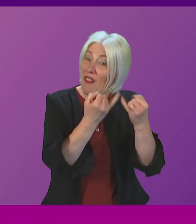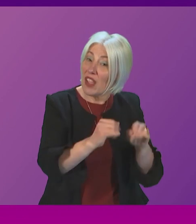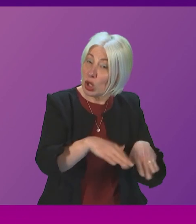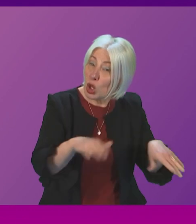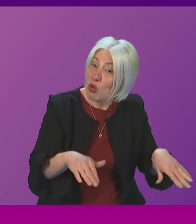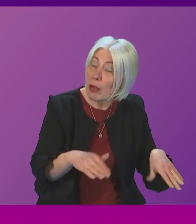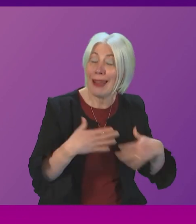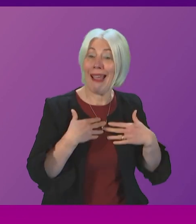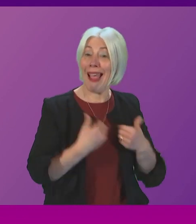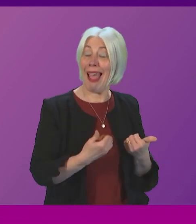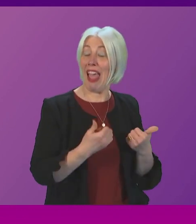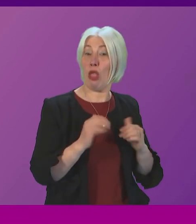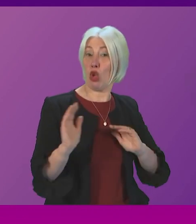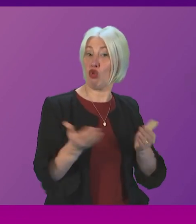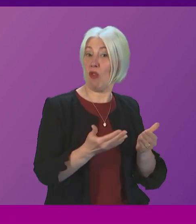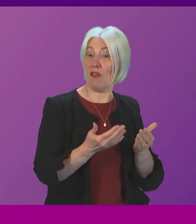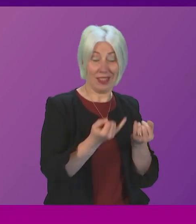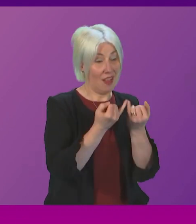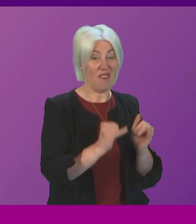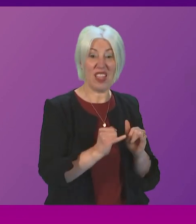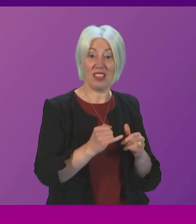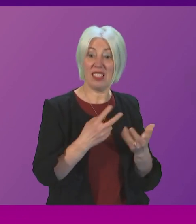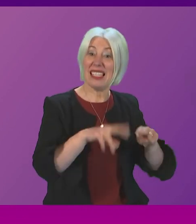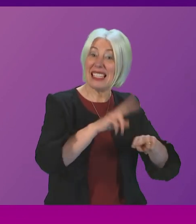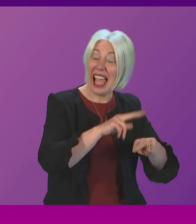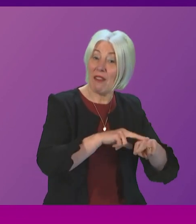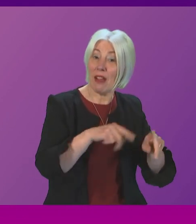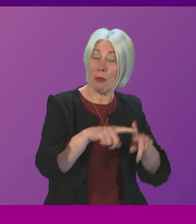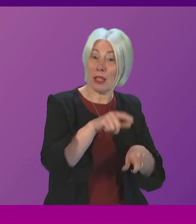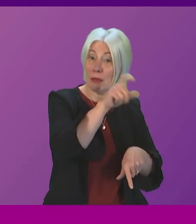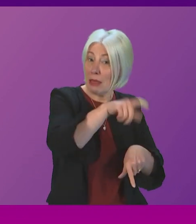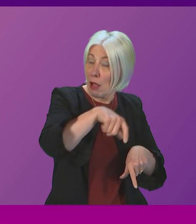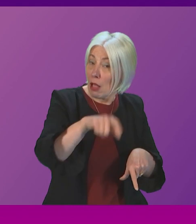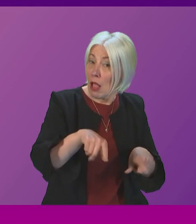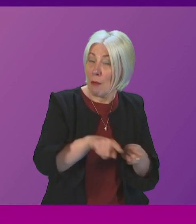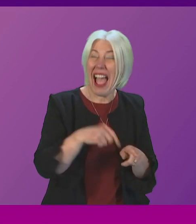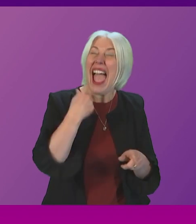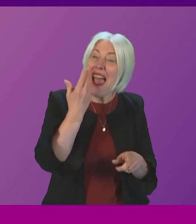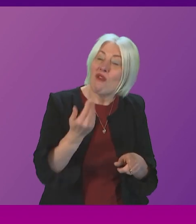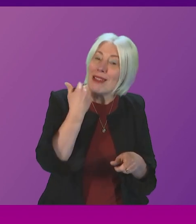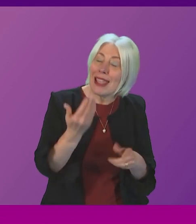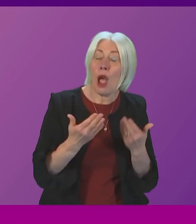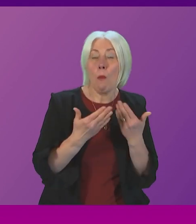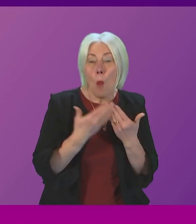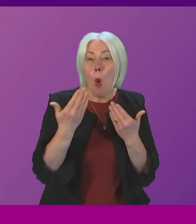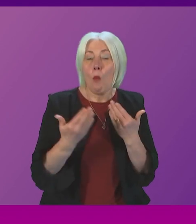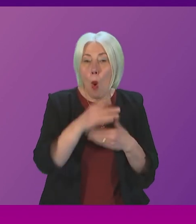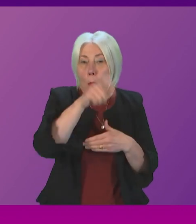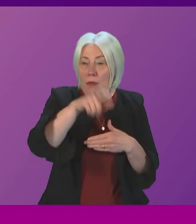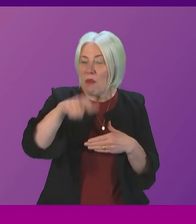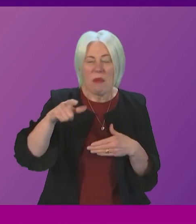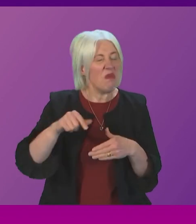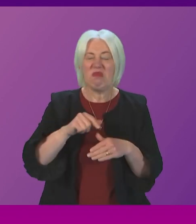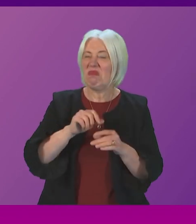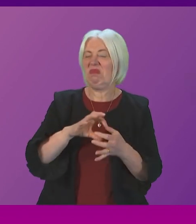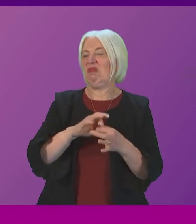service that too often fails staff and patients so is it any wonder that every single day more and more people are losing